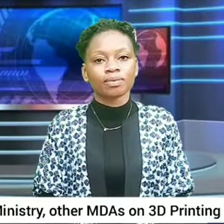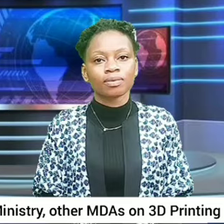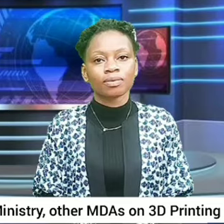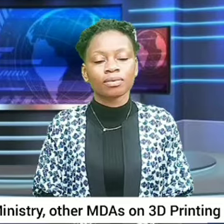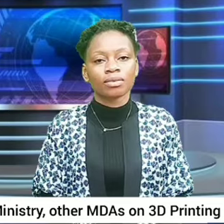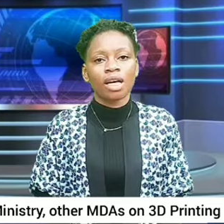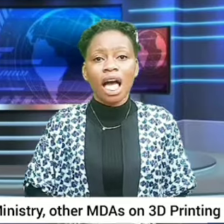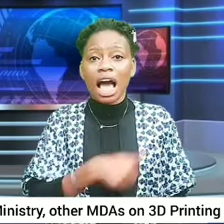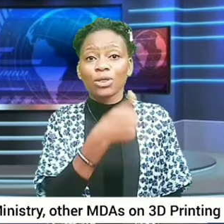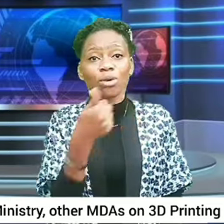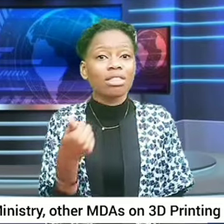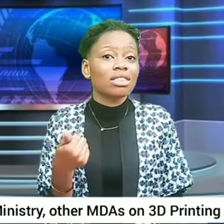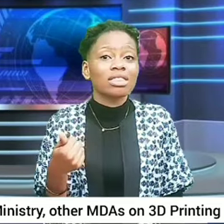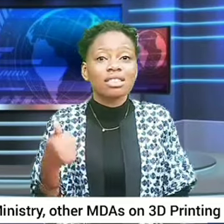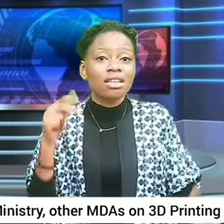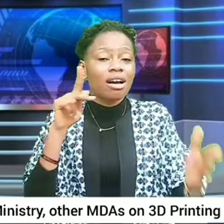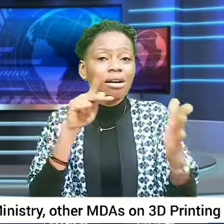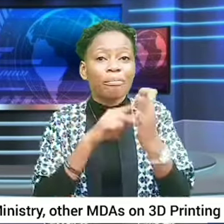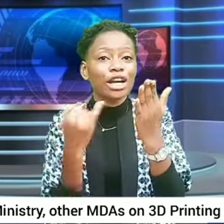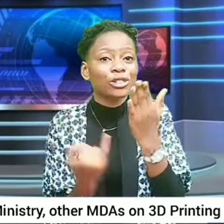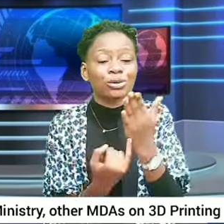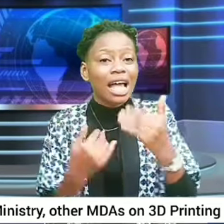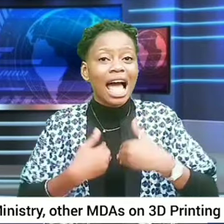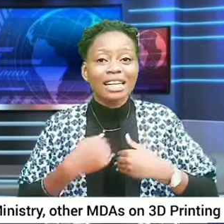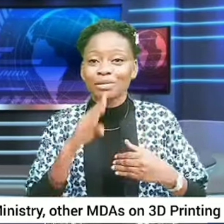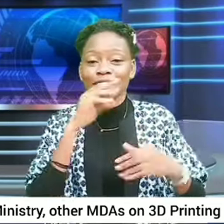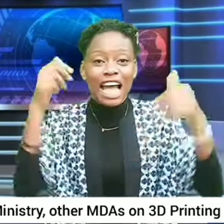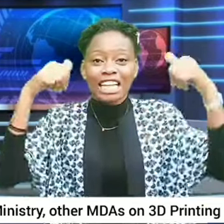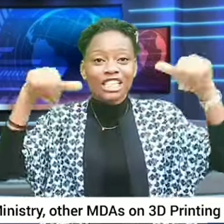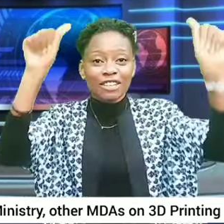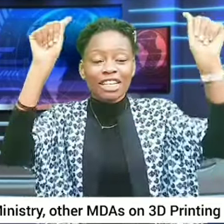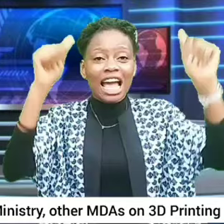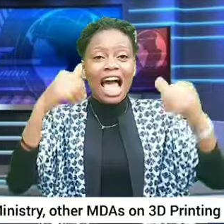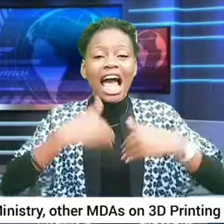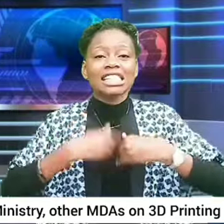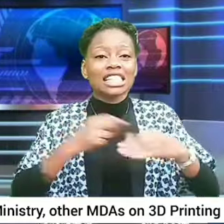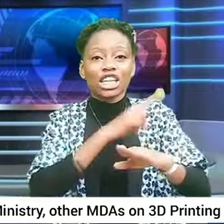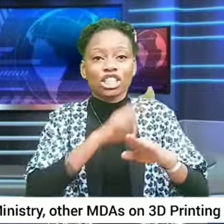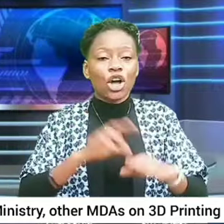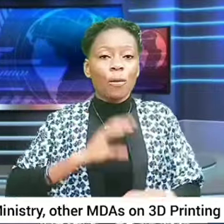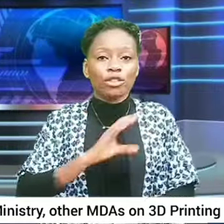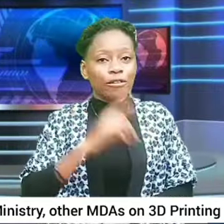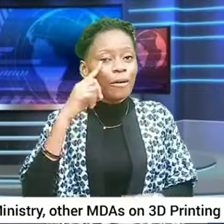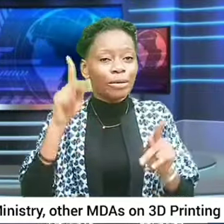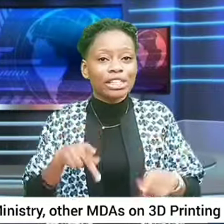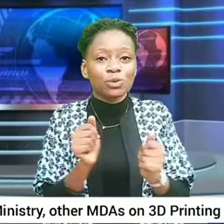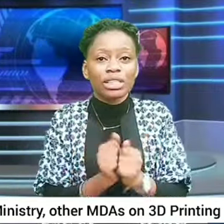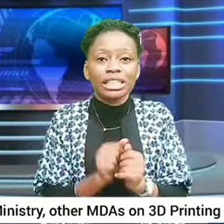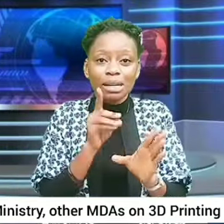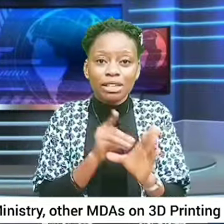Another milestone has been achieved at the National Commission for Persons with Disabilities